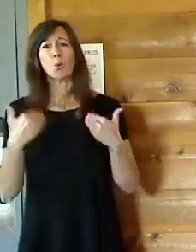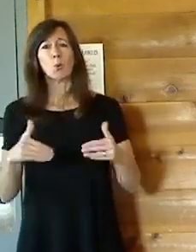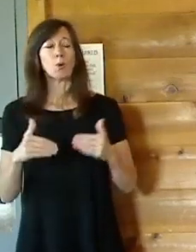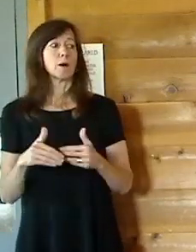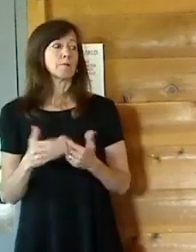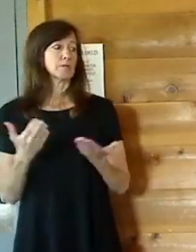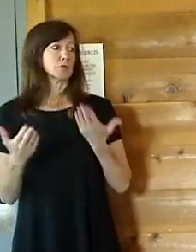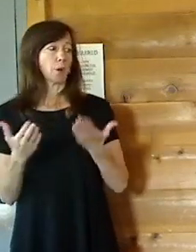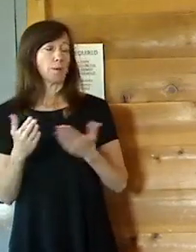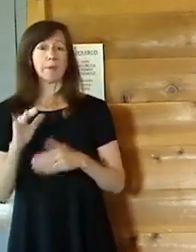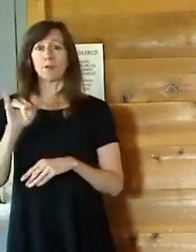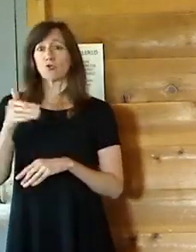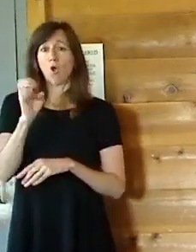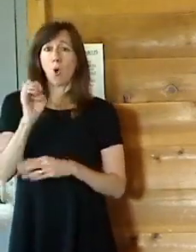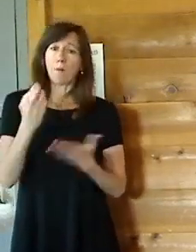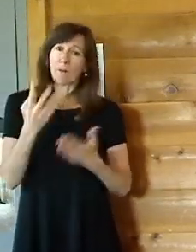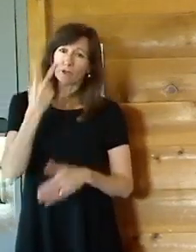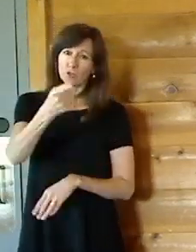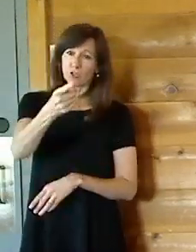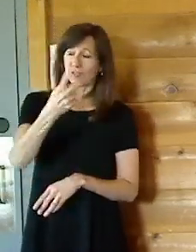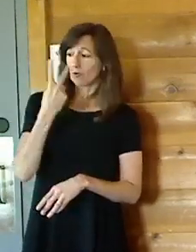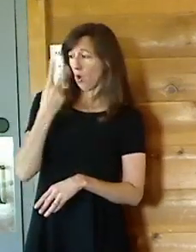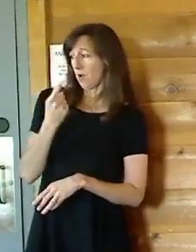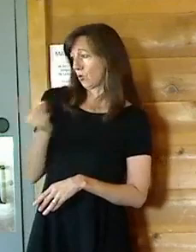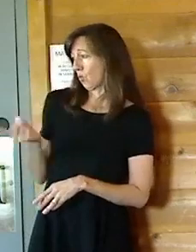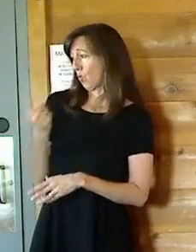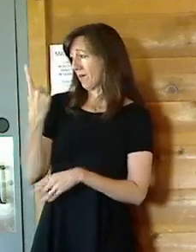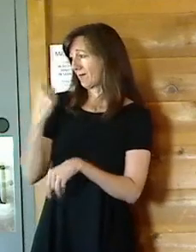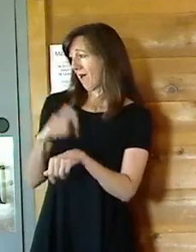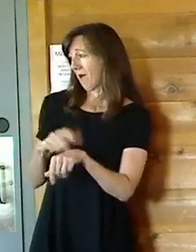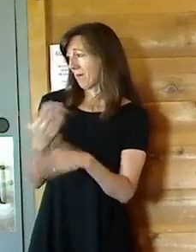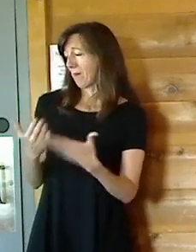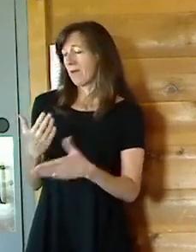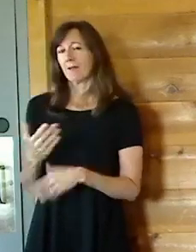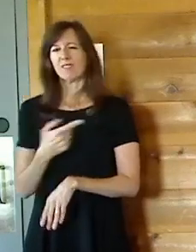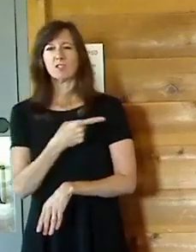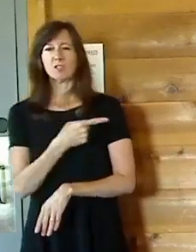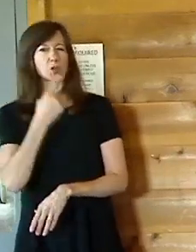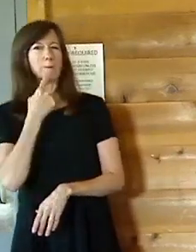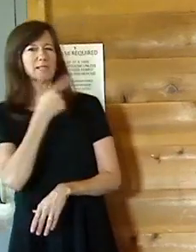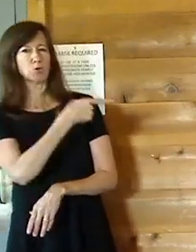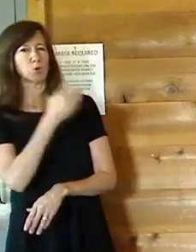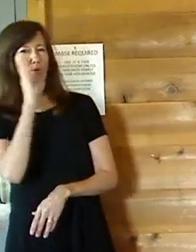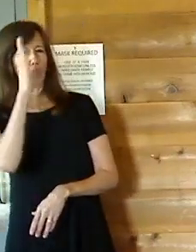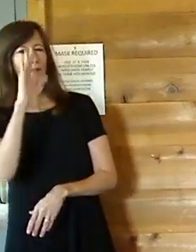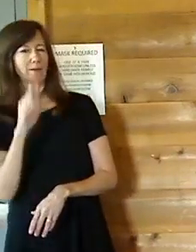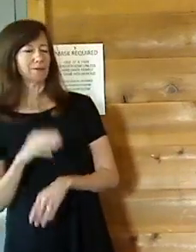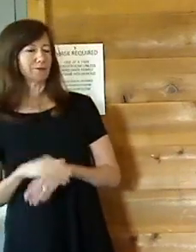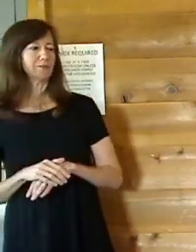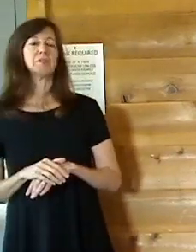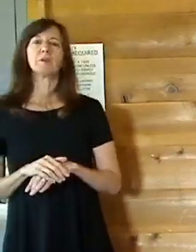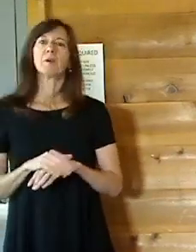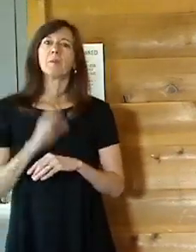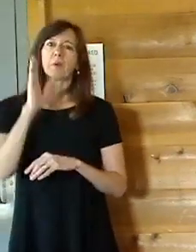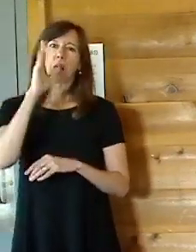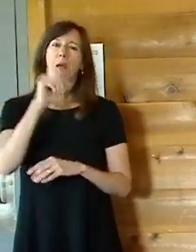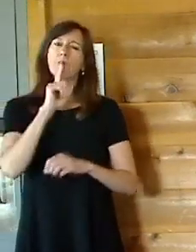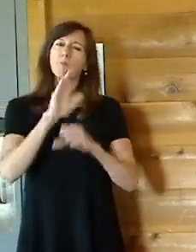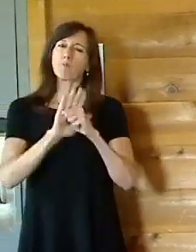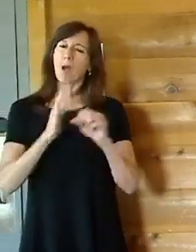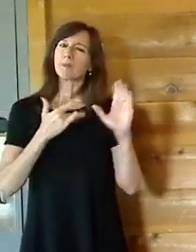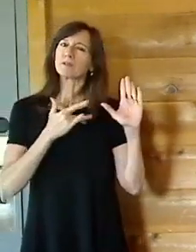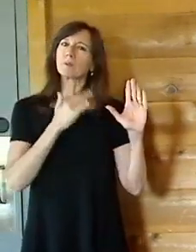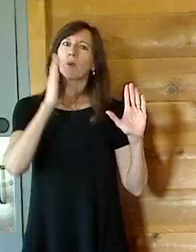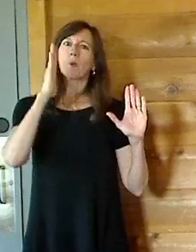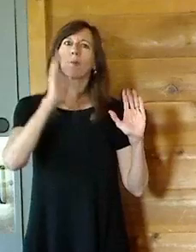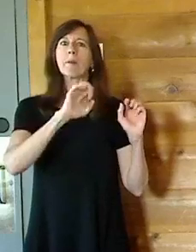once so I don't know if she missed you. She misses you. She misses me. Deborah, miss you too. But we'll be back live and we'll have our town